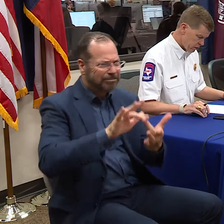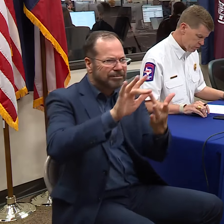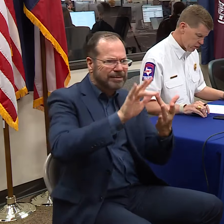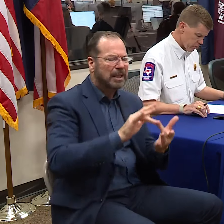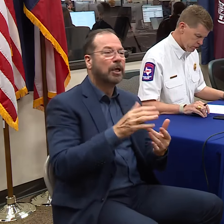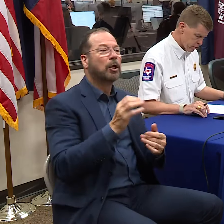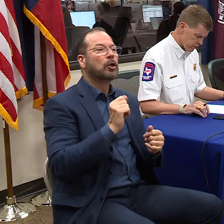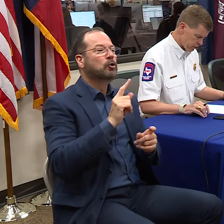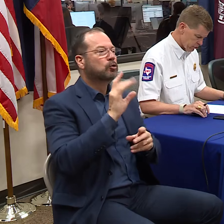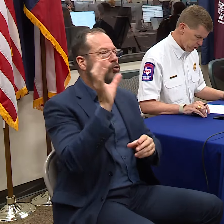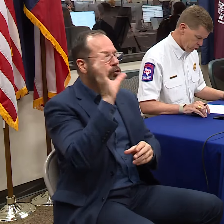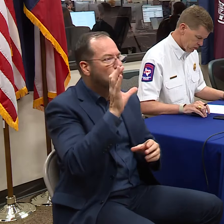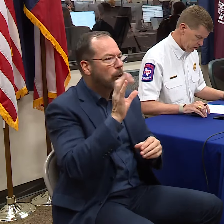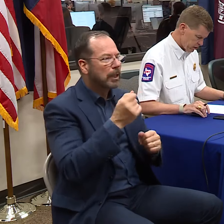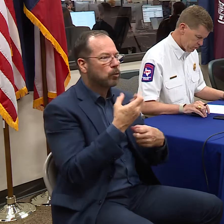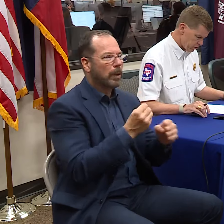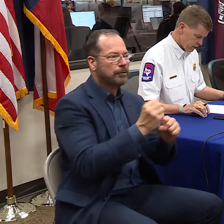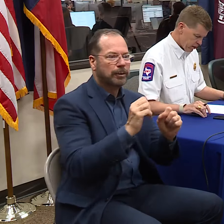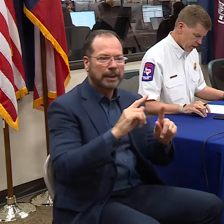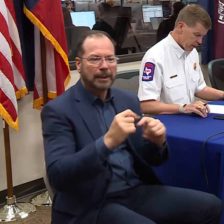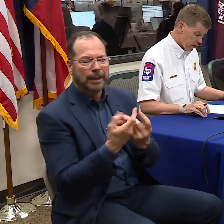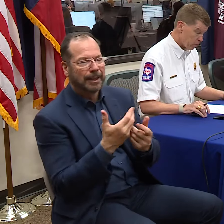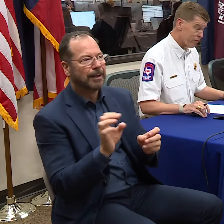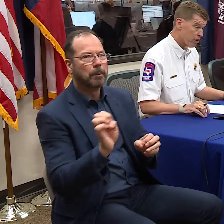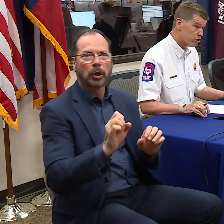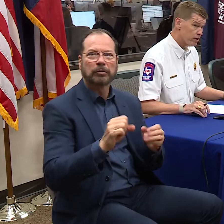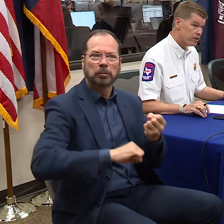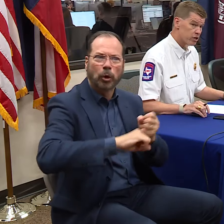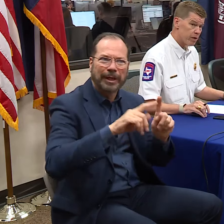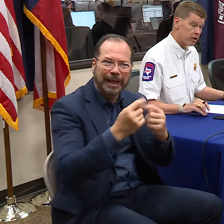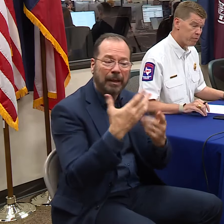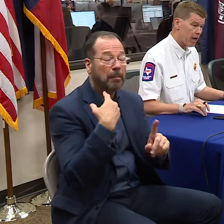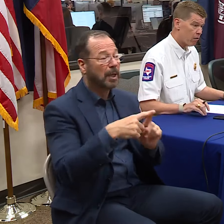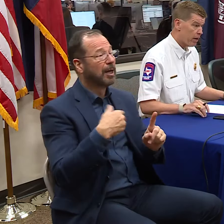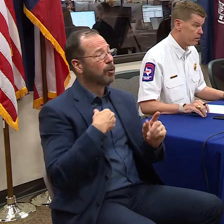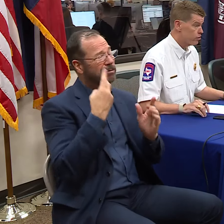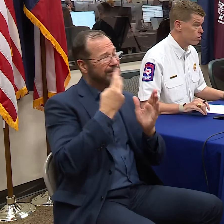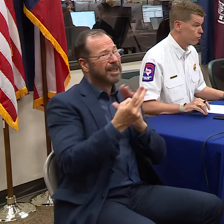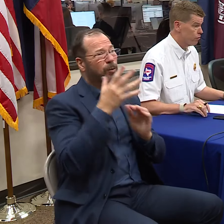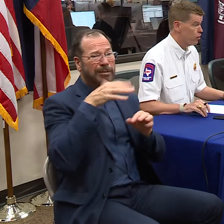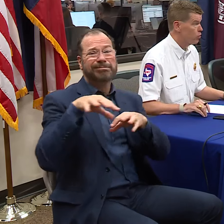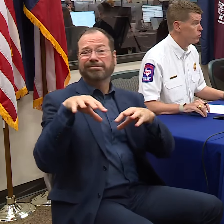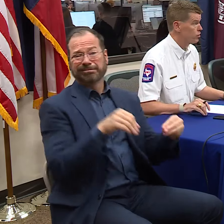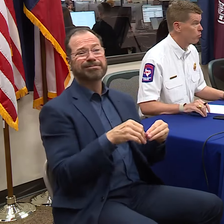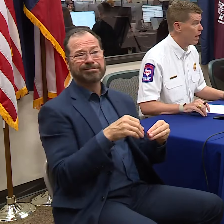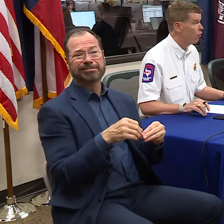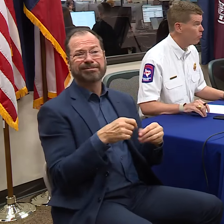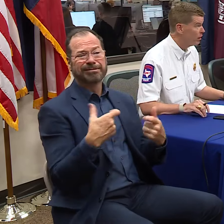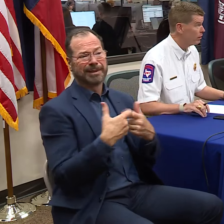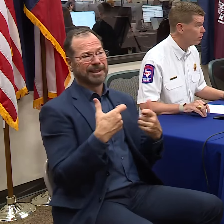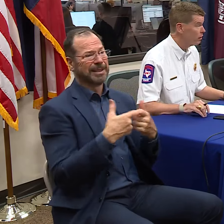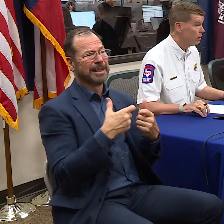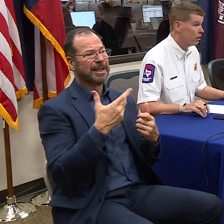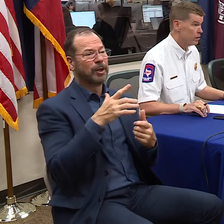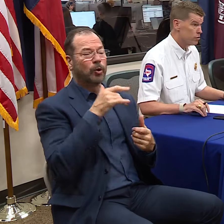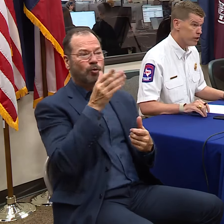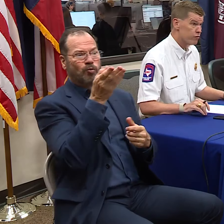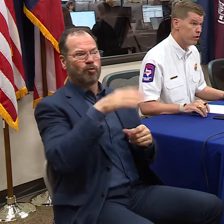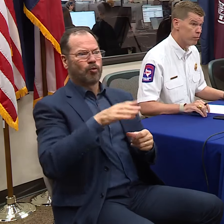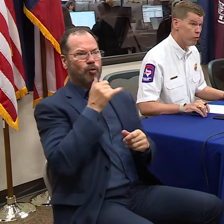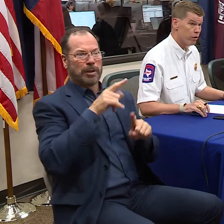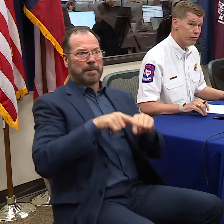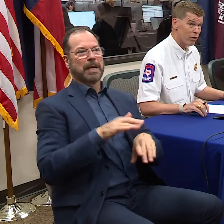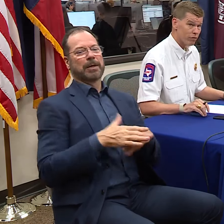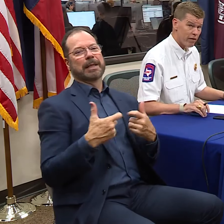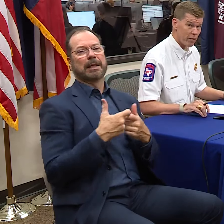rescue teams, emergency medical support teams, and we've also anticipated power outages for those that are power dependent. And so